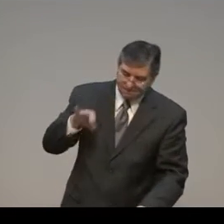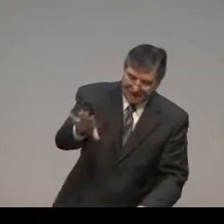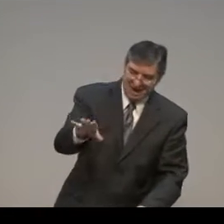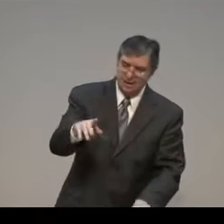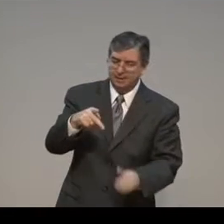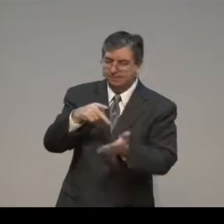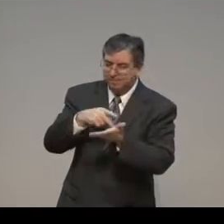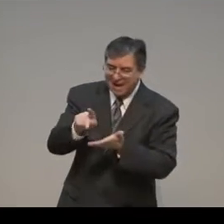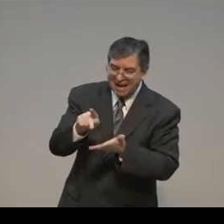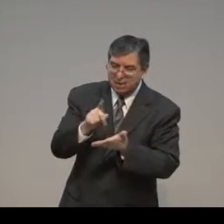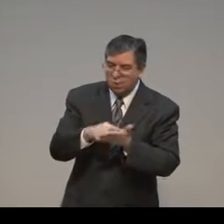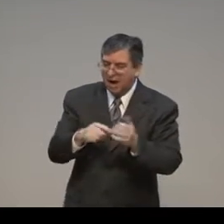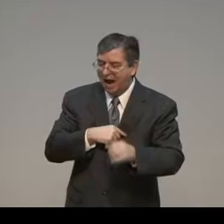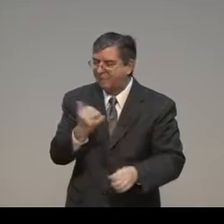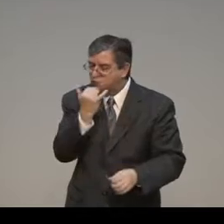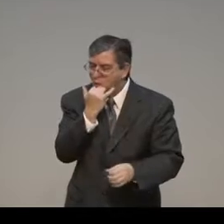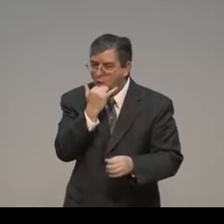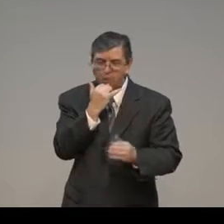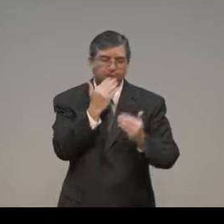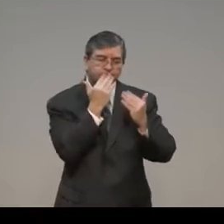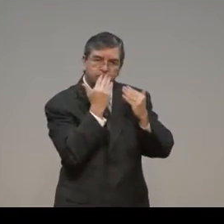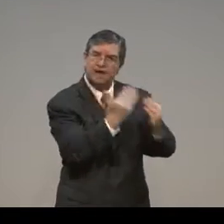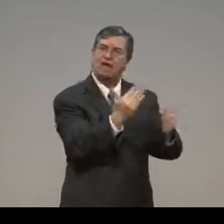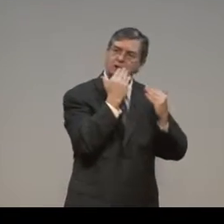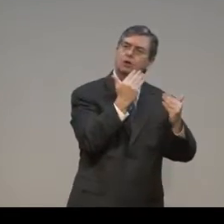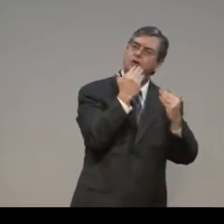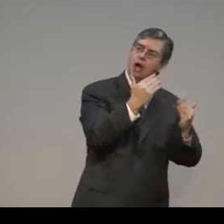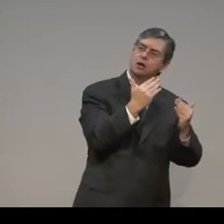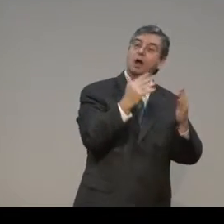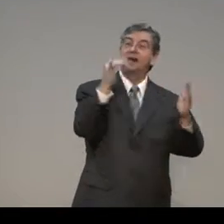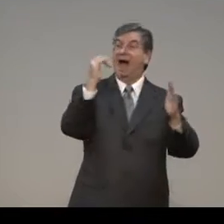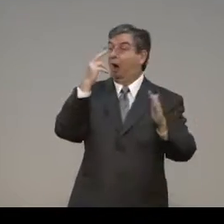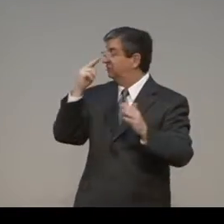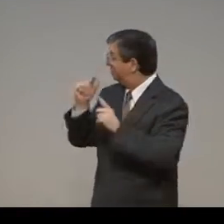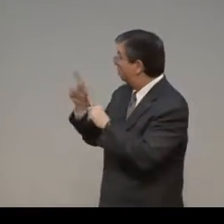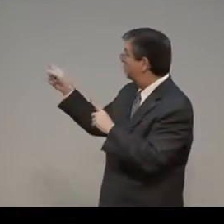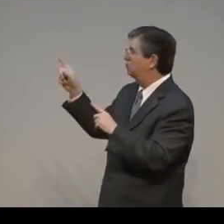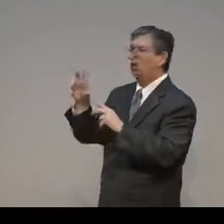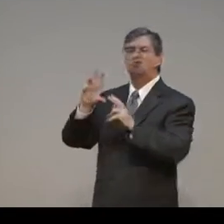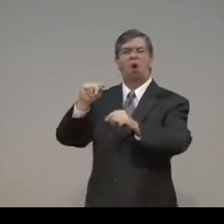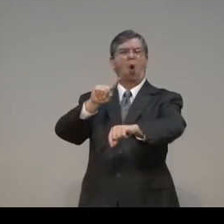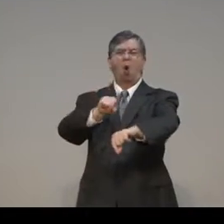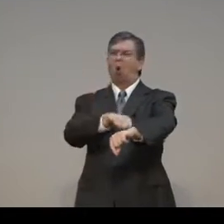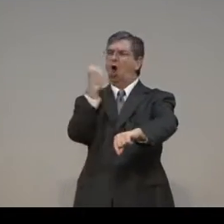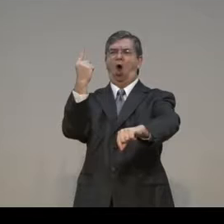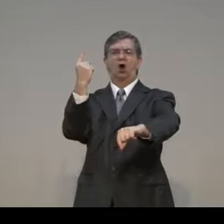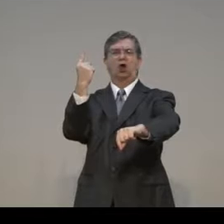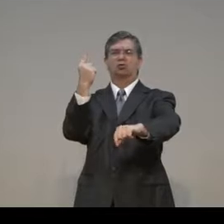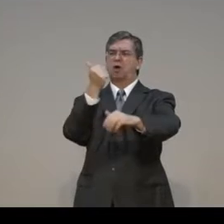adore here in America. We should be appreciative that we have rules